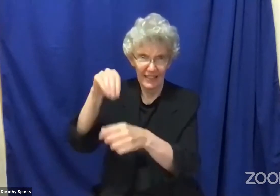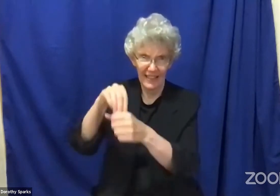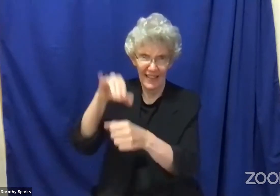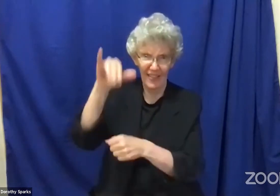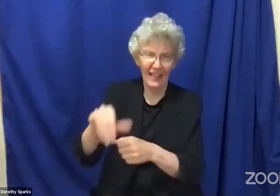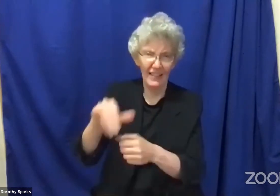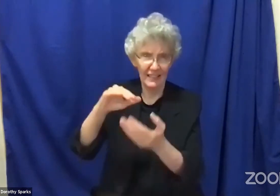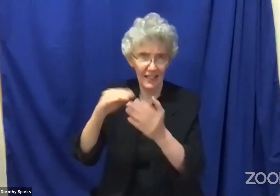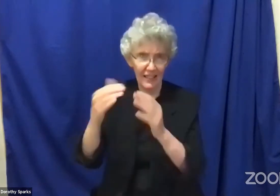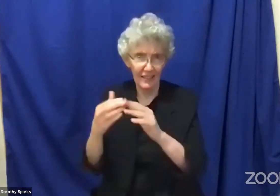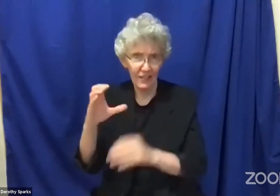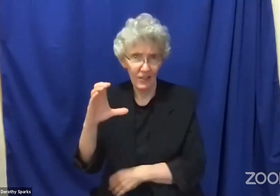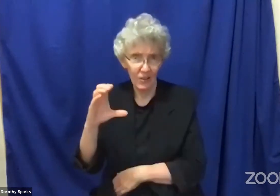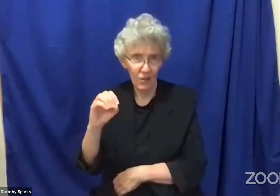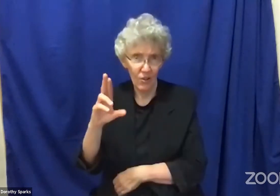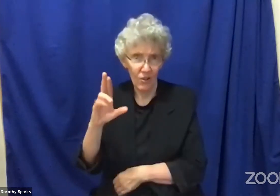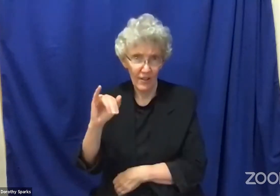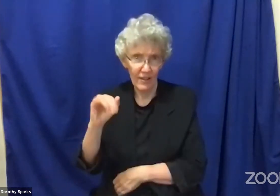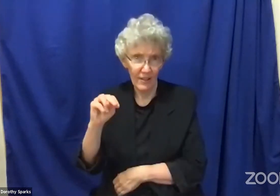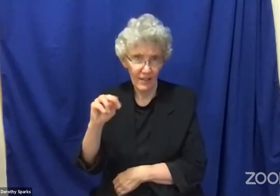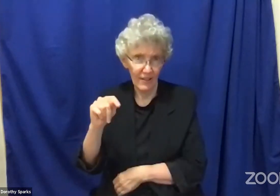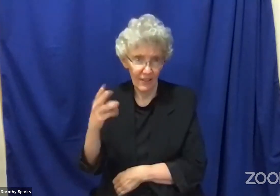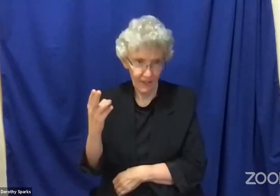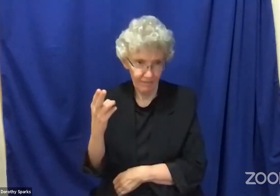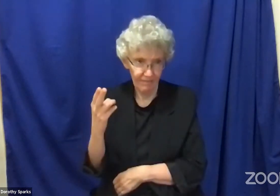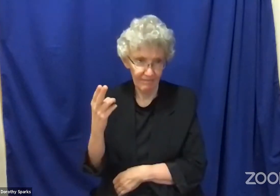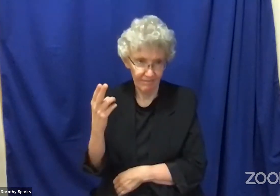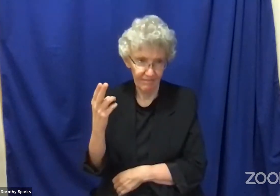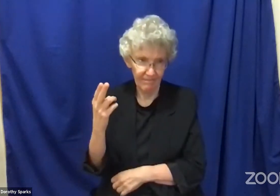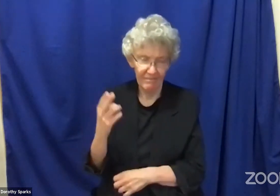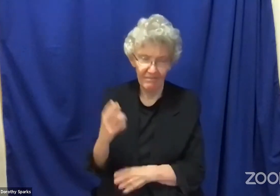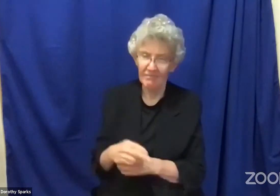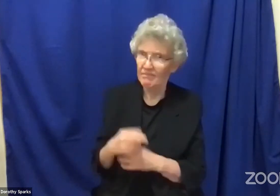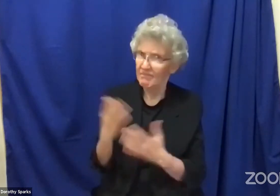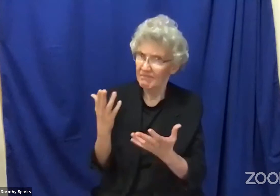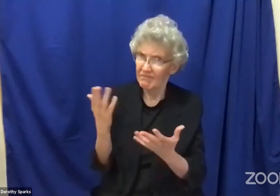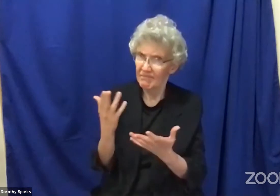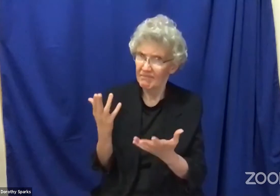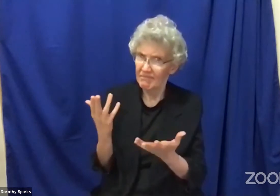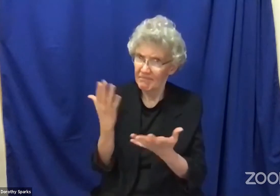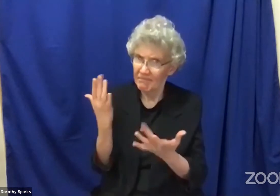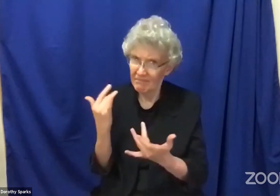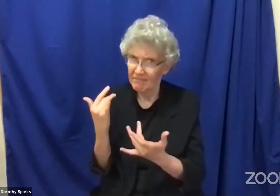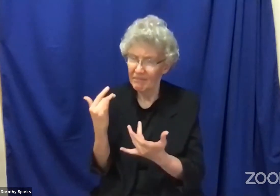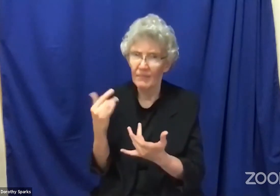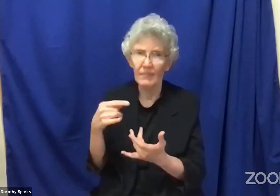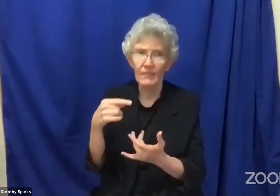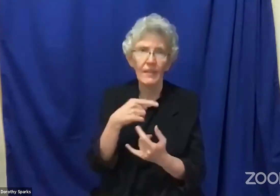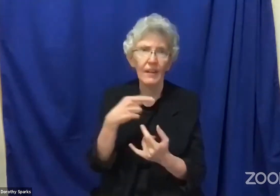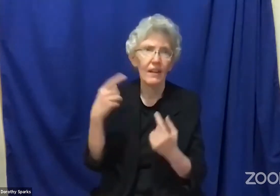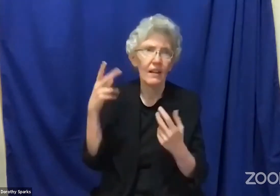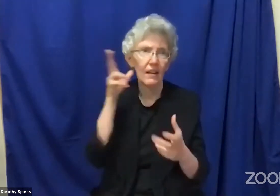And this is a letter that Paul had written to the church members in Corinth.